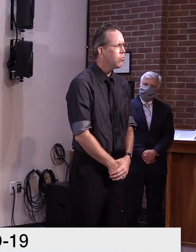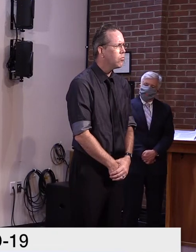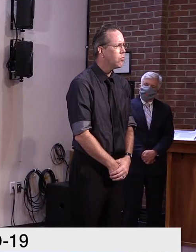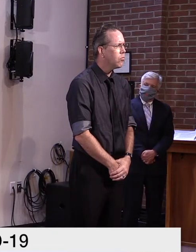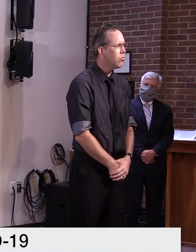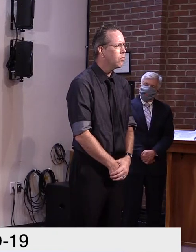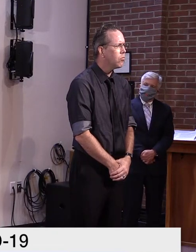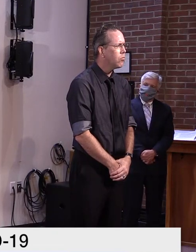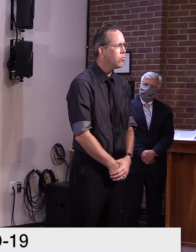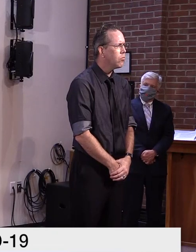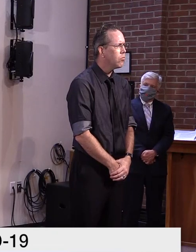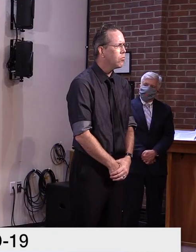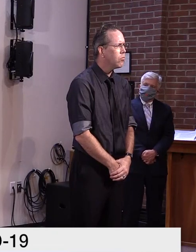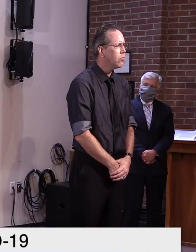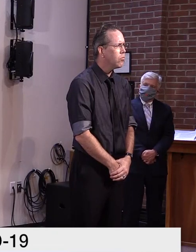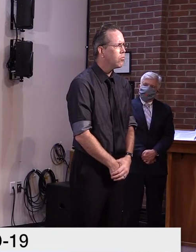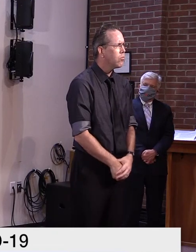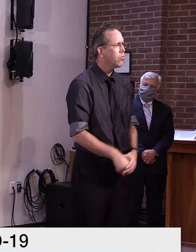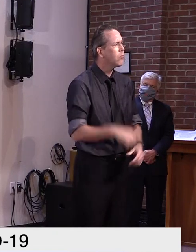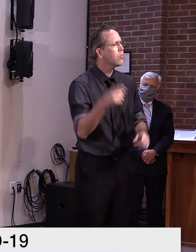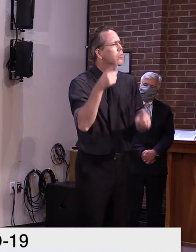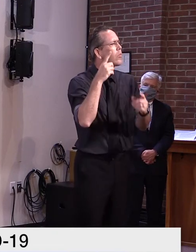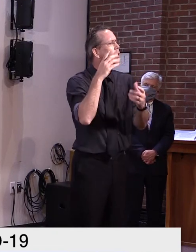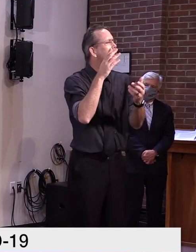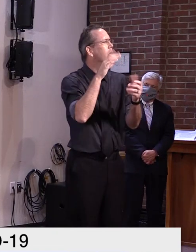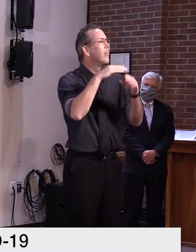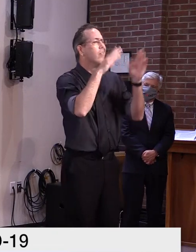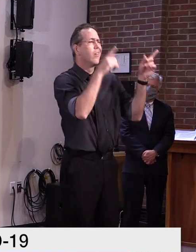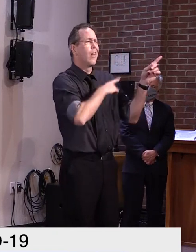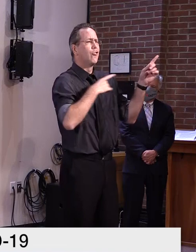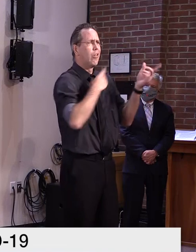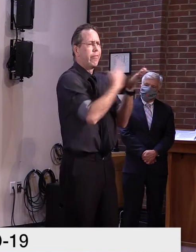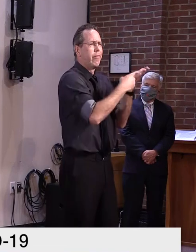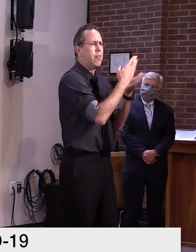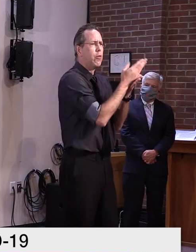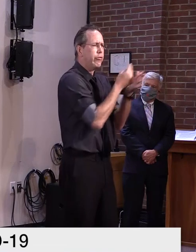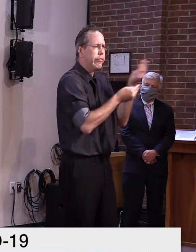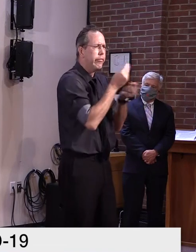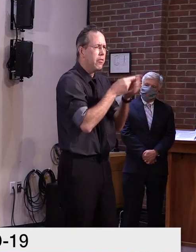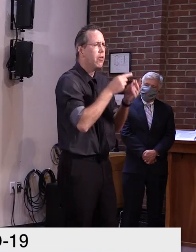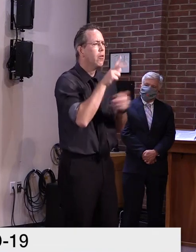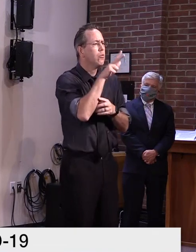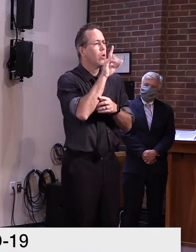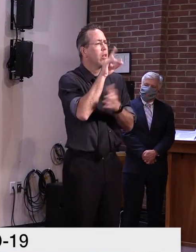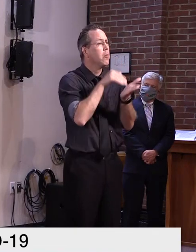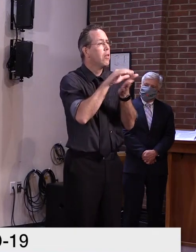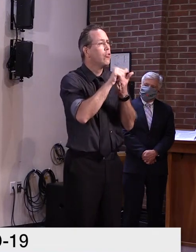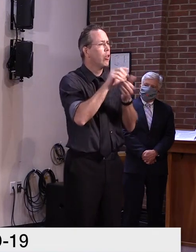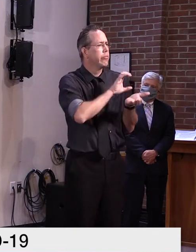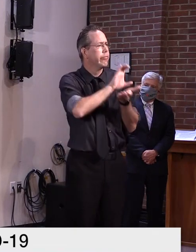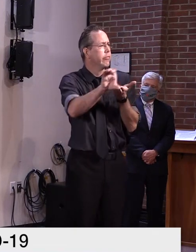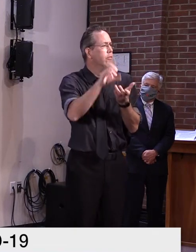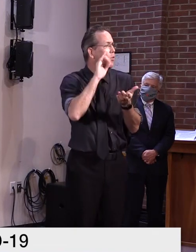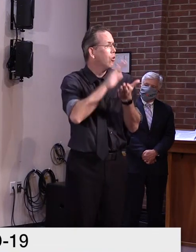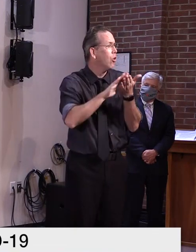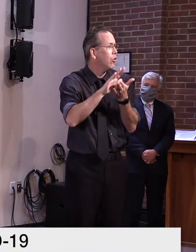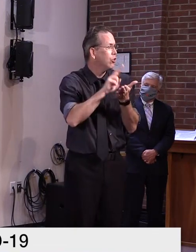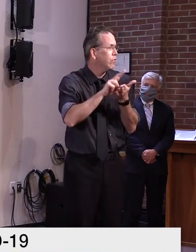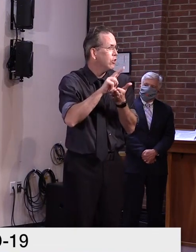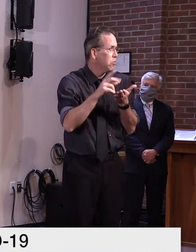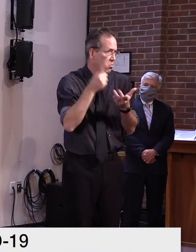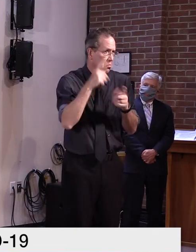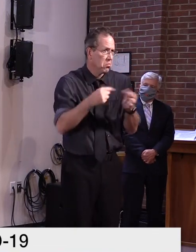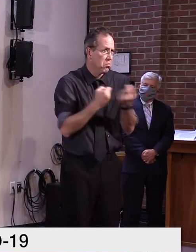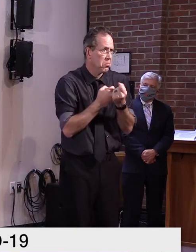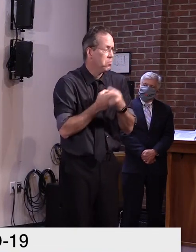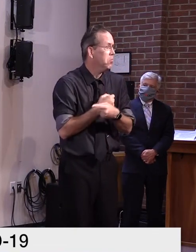Andrew and I might, uh, this may be a bit of a long, uh, longer answer, uh, than normal, but I, I just think that, uh,